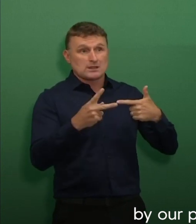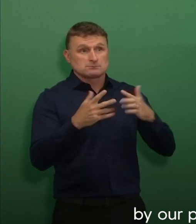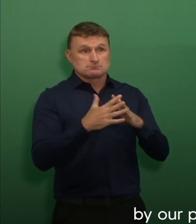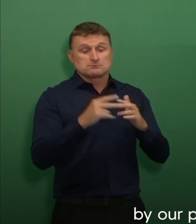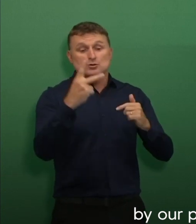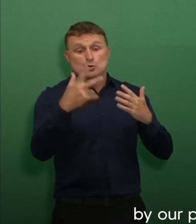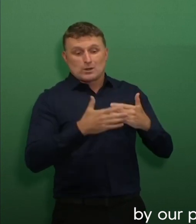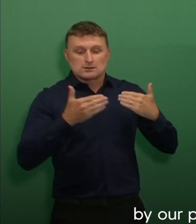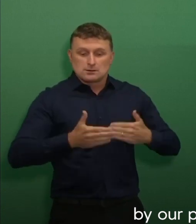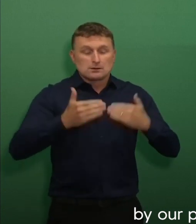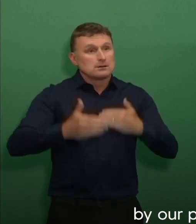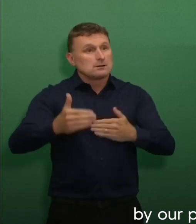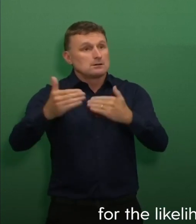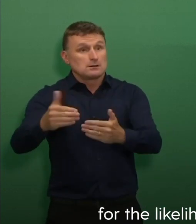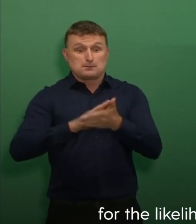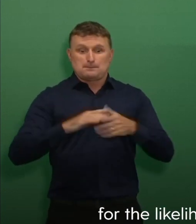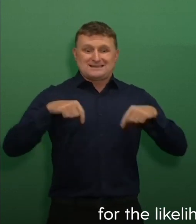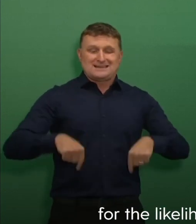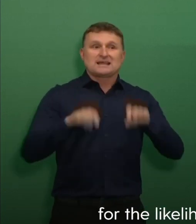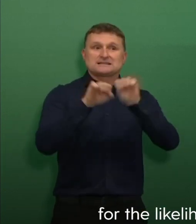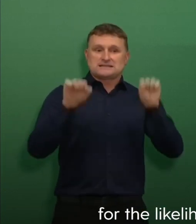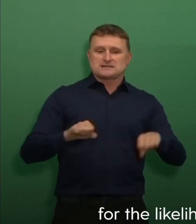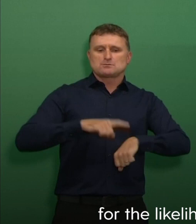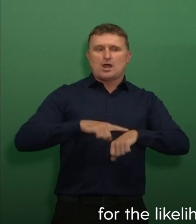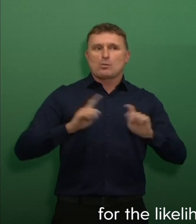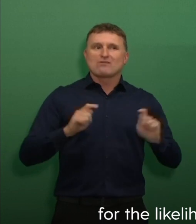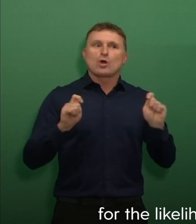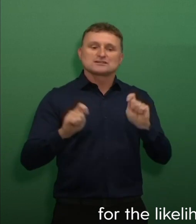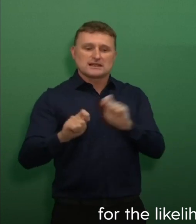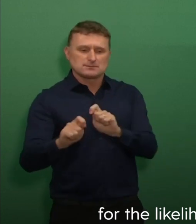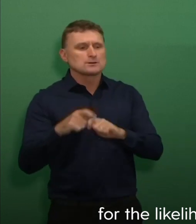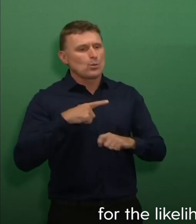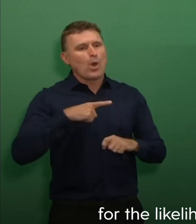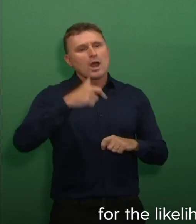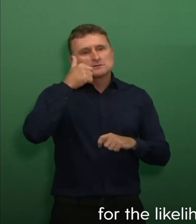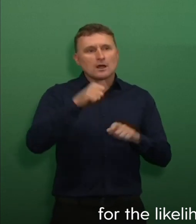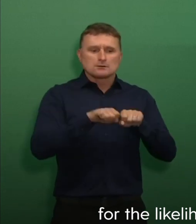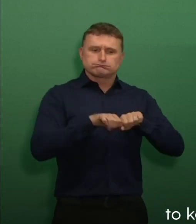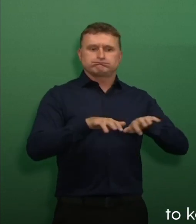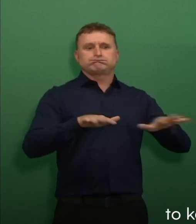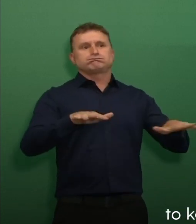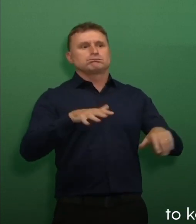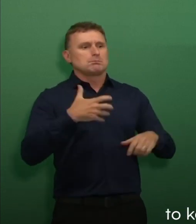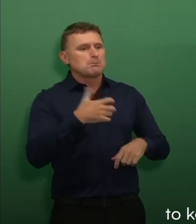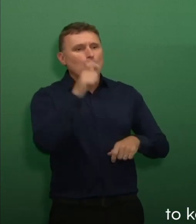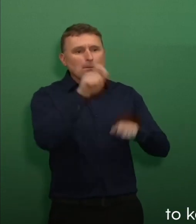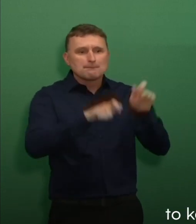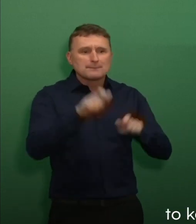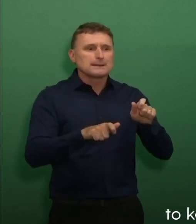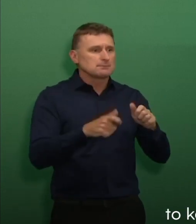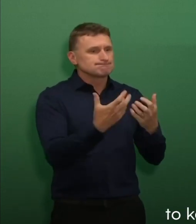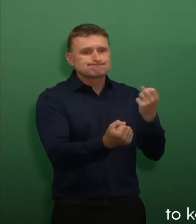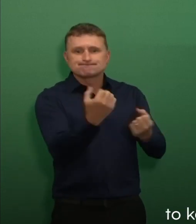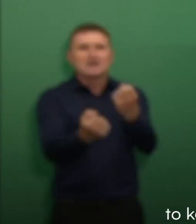to give time for our systems to adjust for the likelihood of more cases in our community and for our border systems to keep scaling up in the